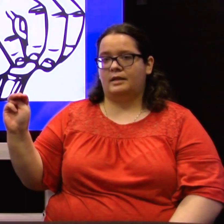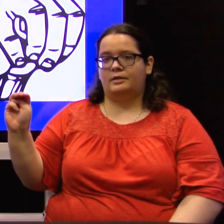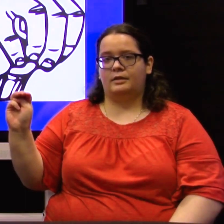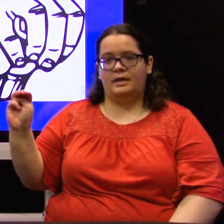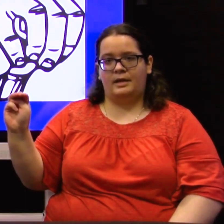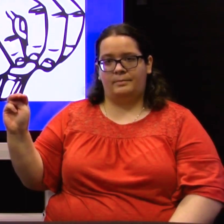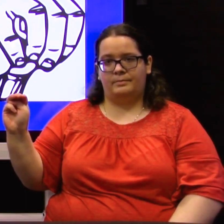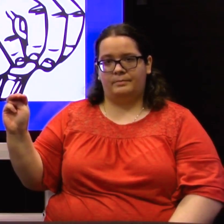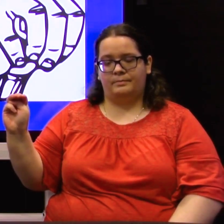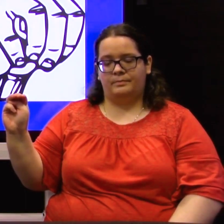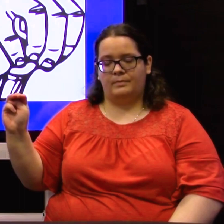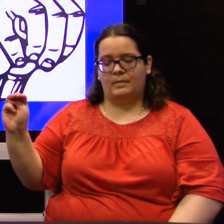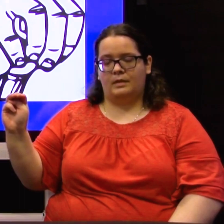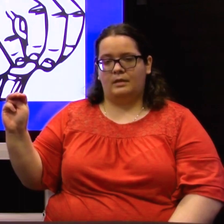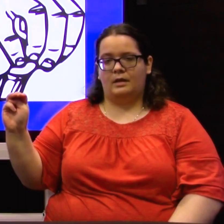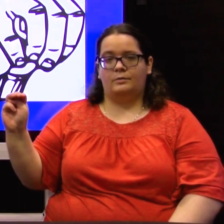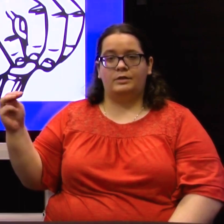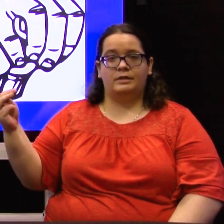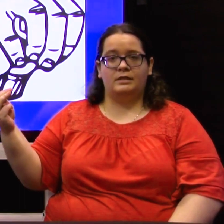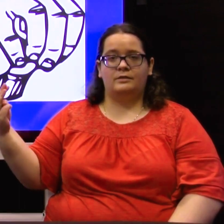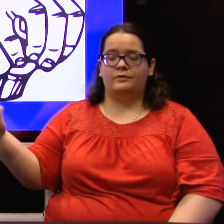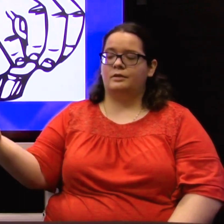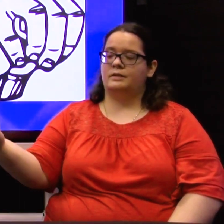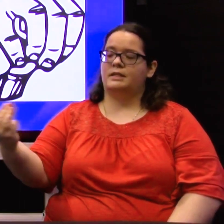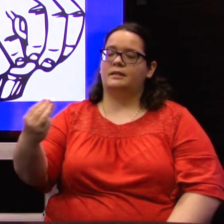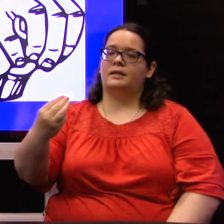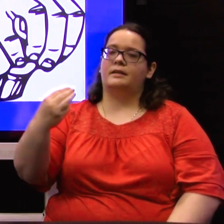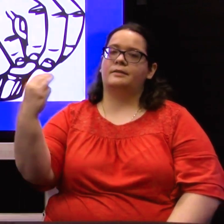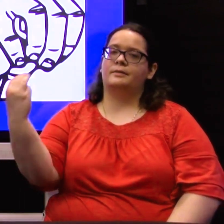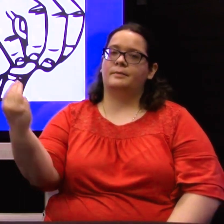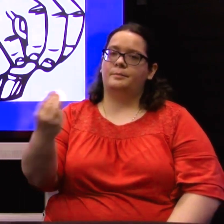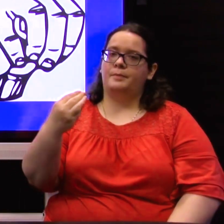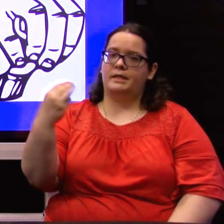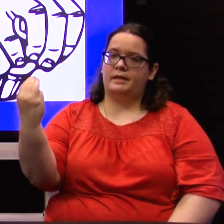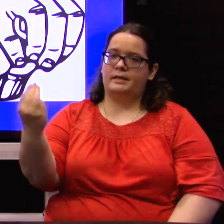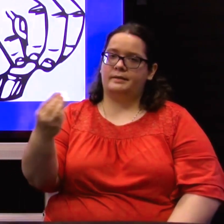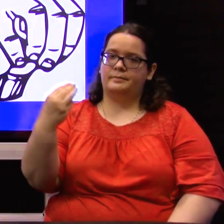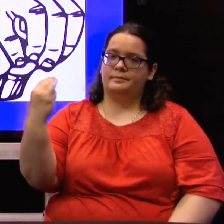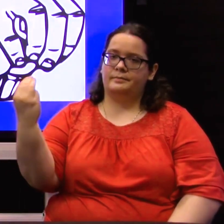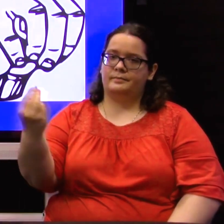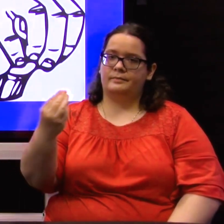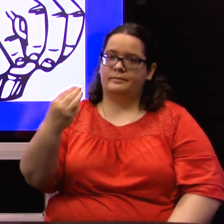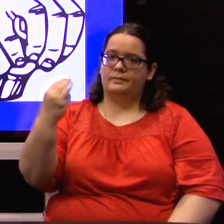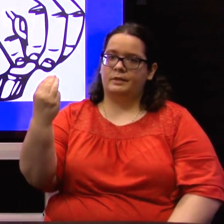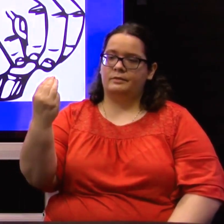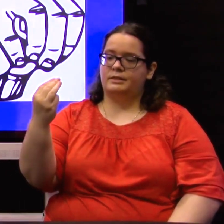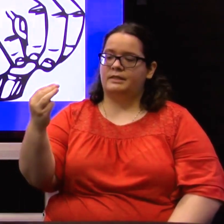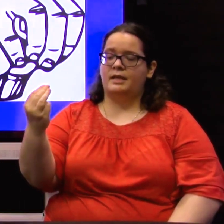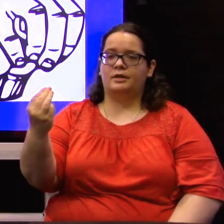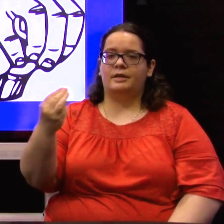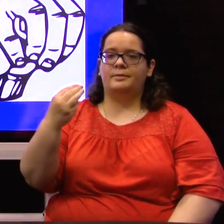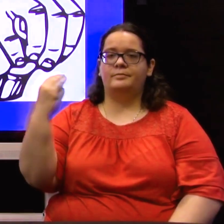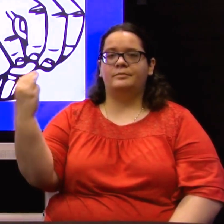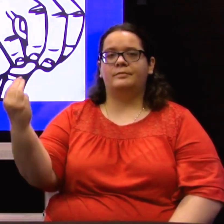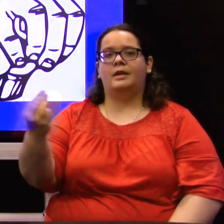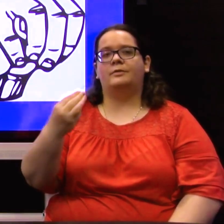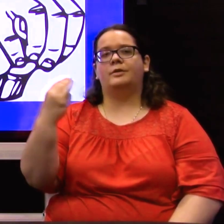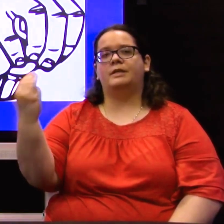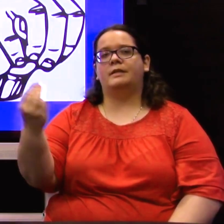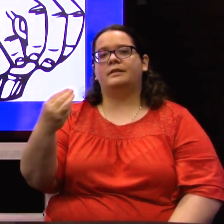letter M. And we use this for a sign like Monday. Just take our M and rotate it